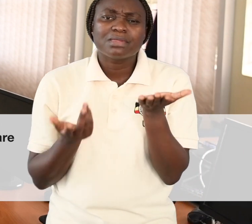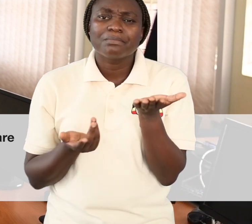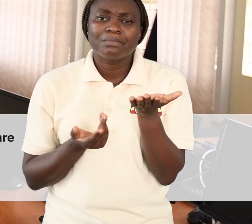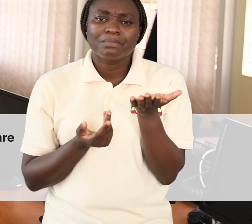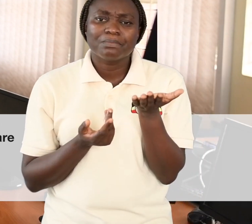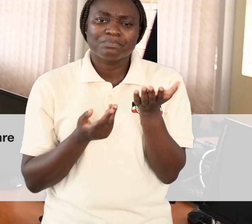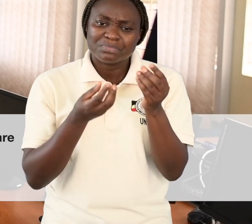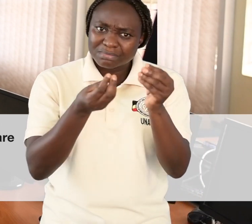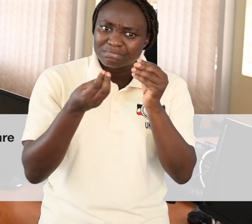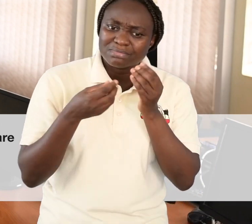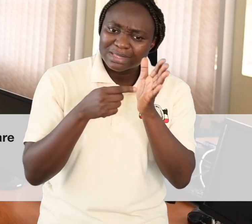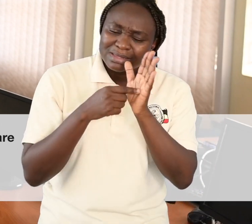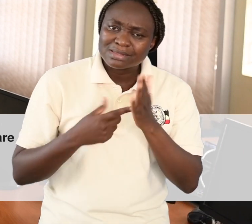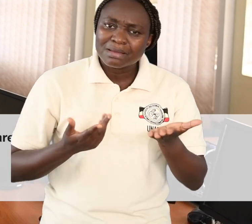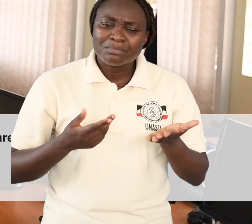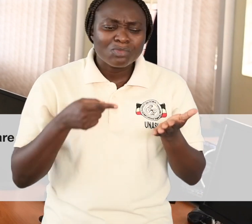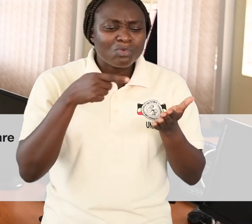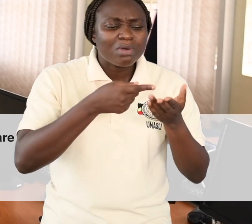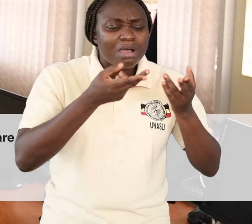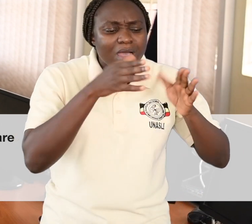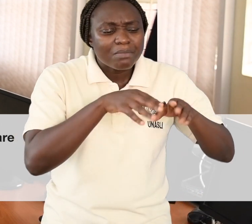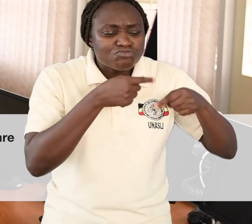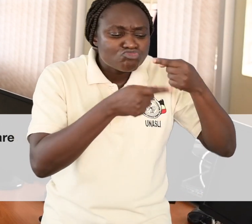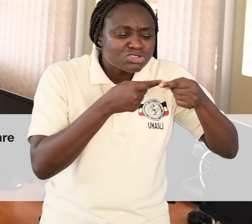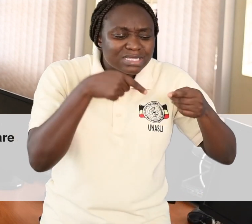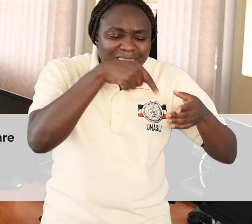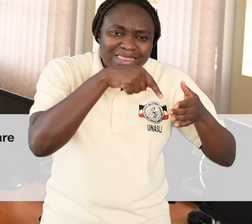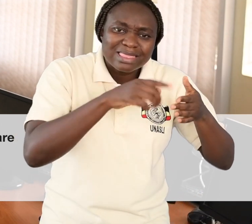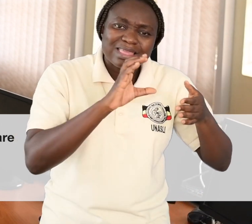activities that are controlled within the cell?